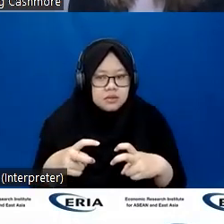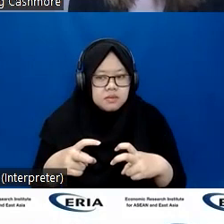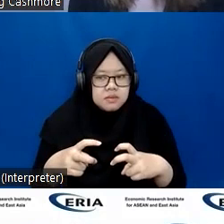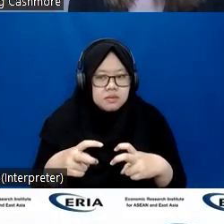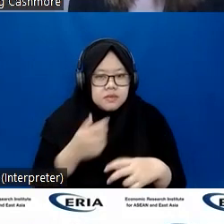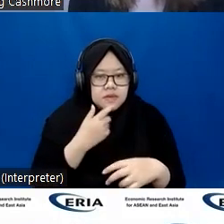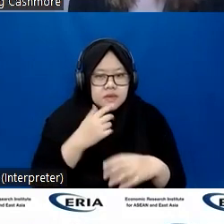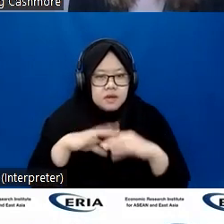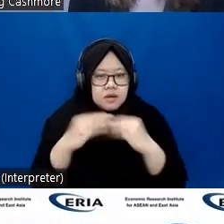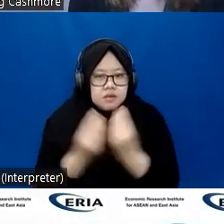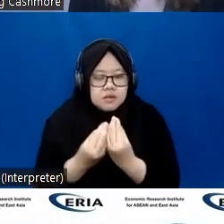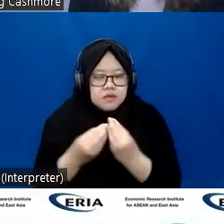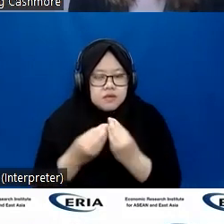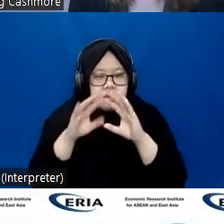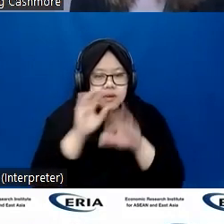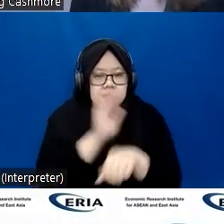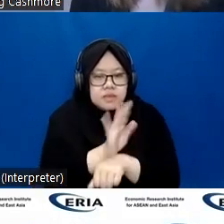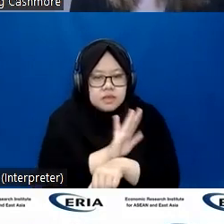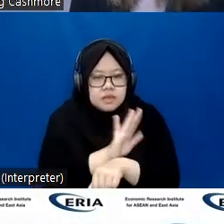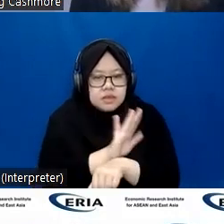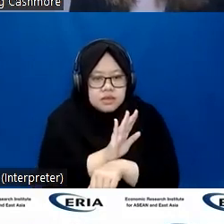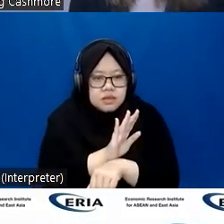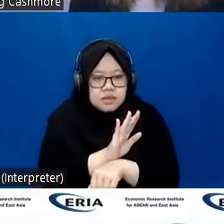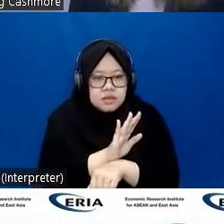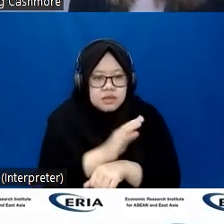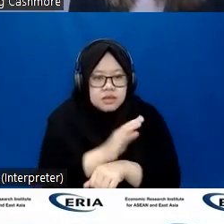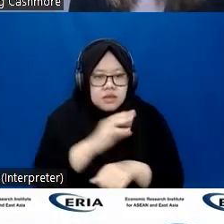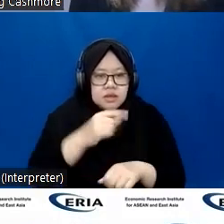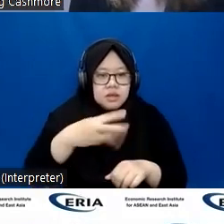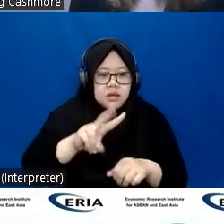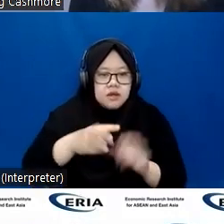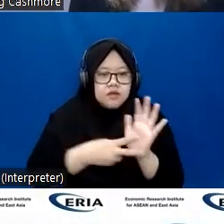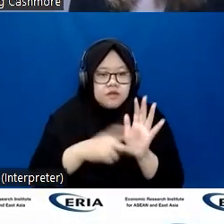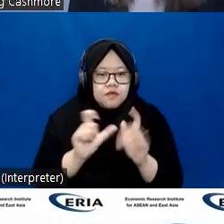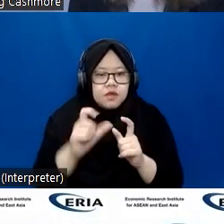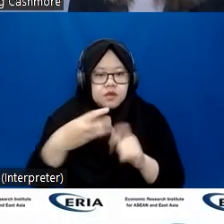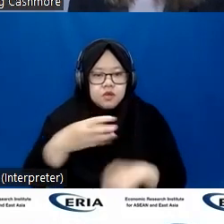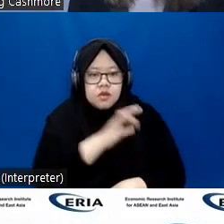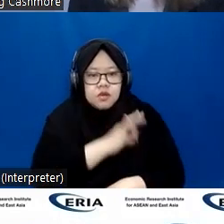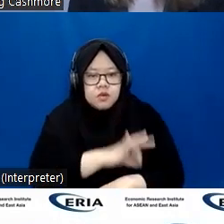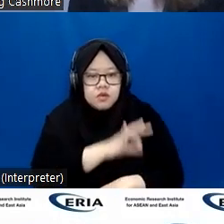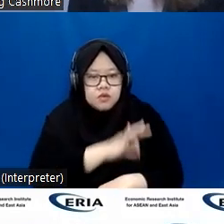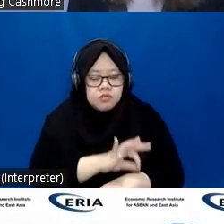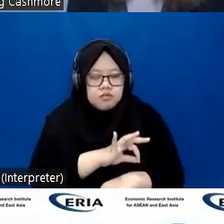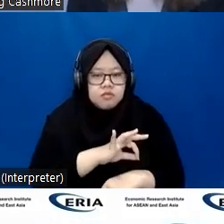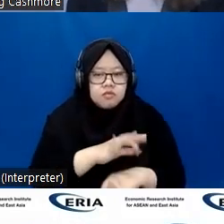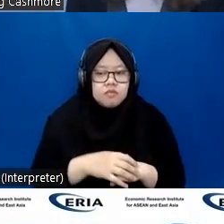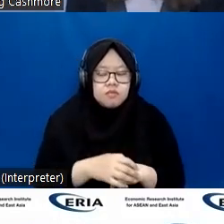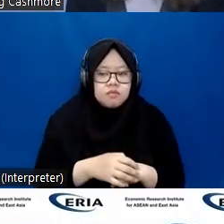outperform their peers in revenue by 28%. And that was a study that was done by Accenture